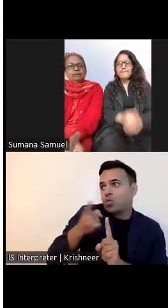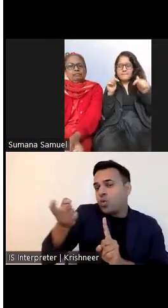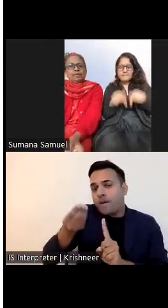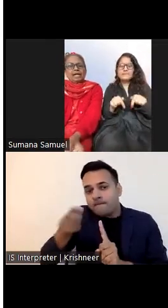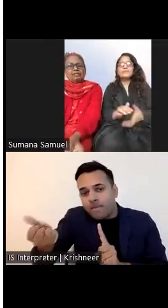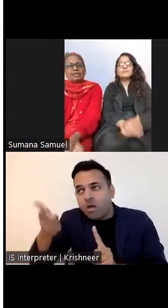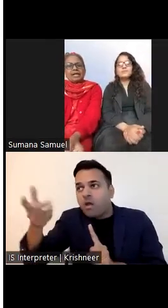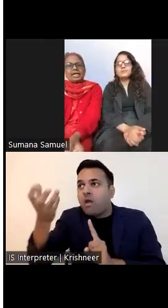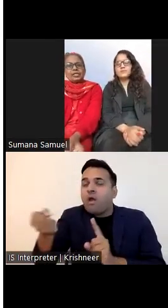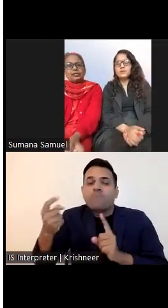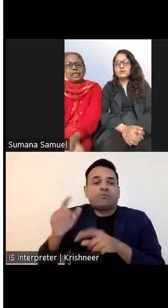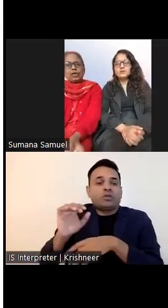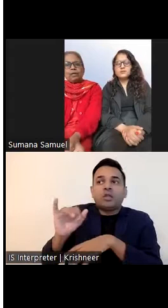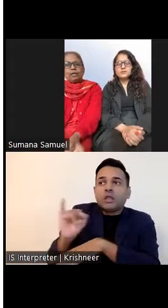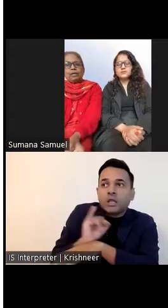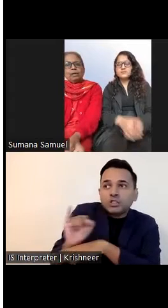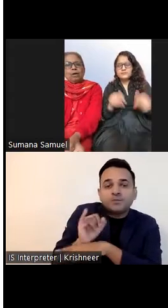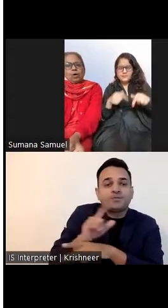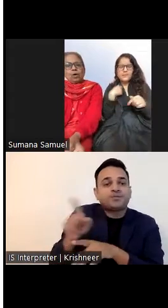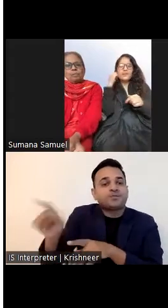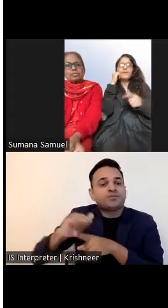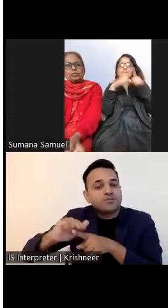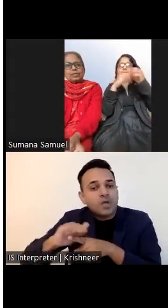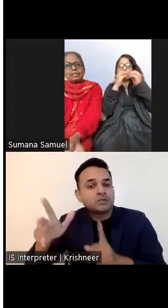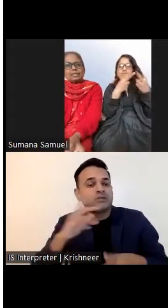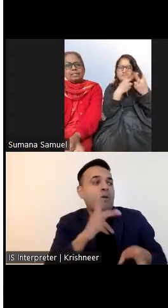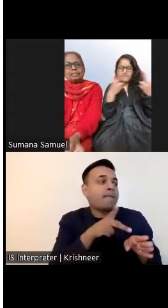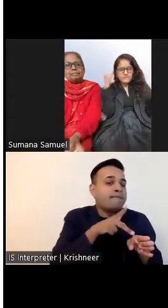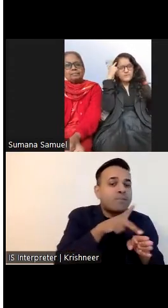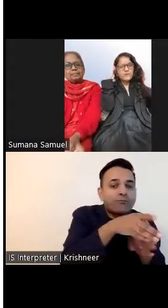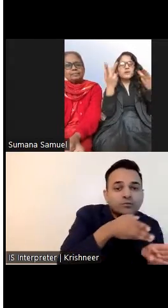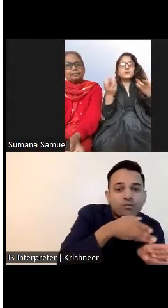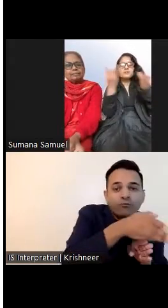We have the right to equal opportunities.